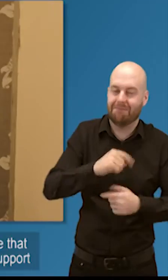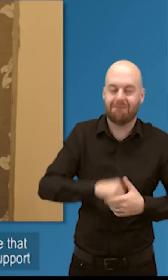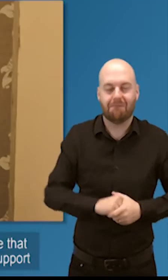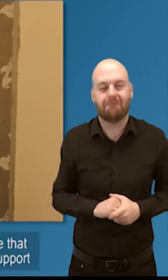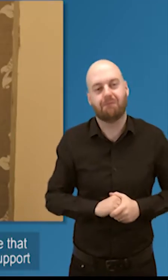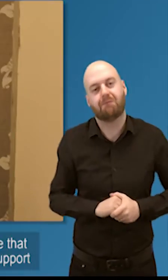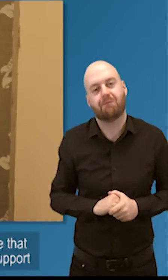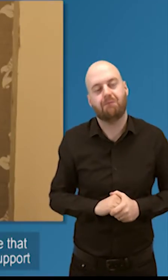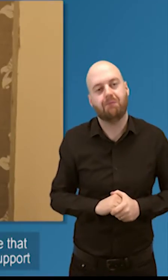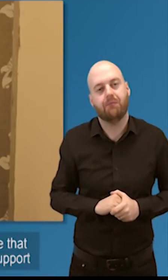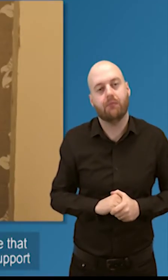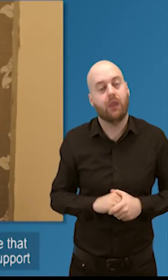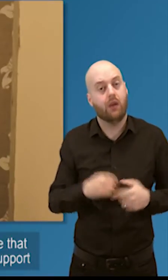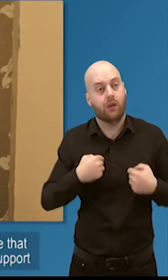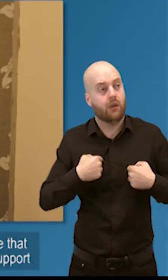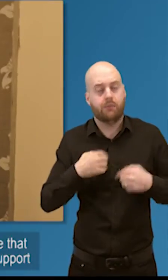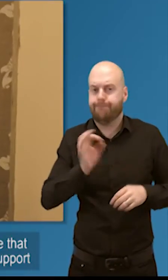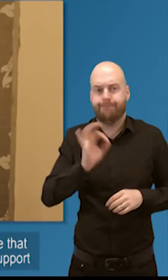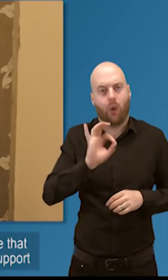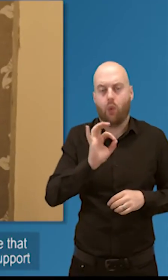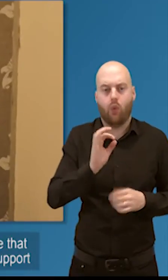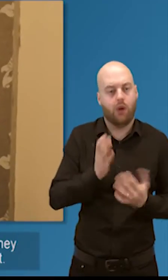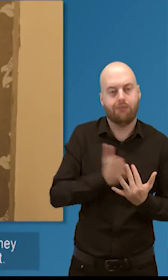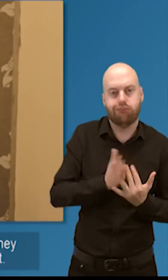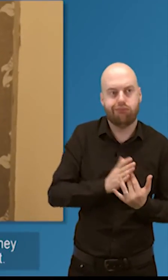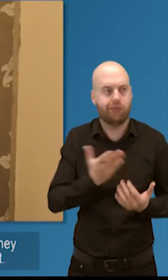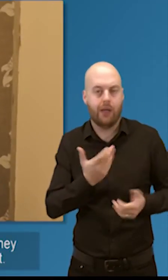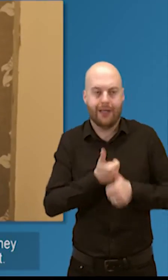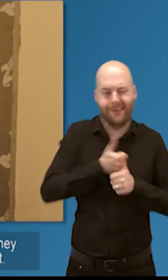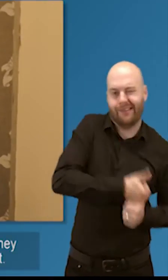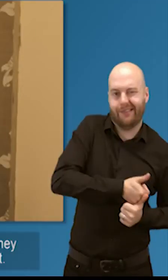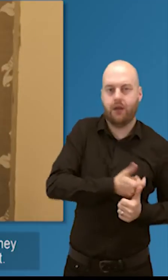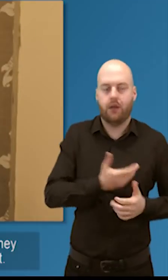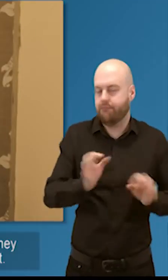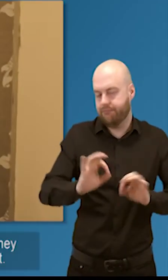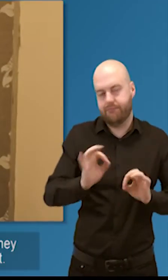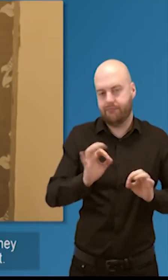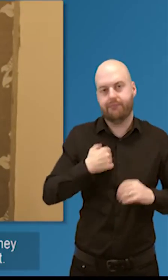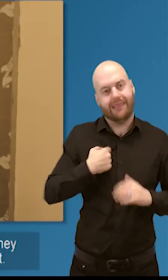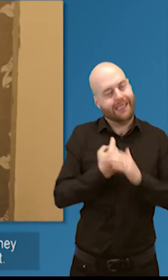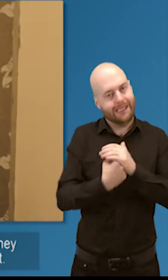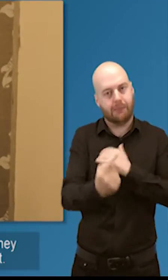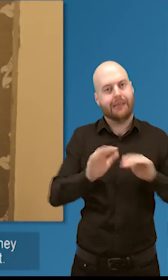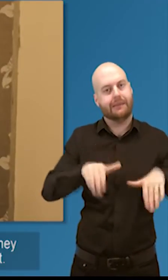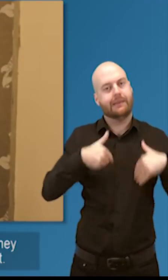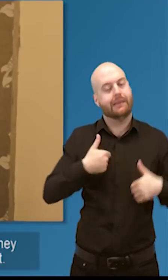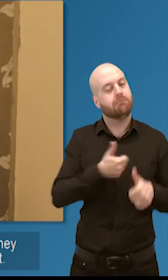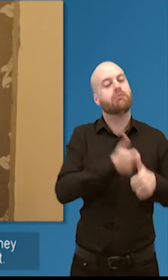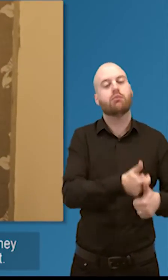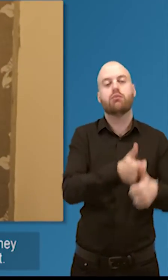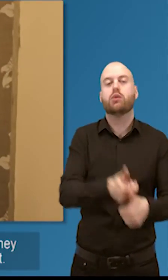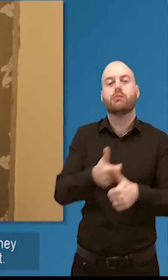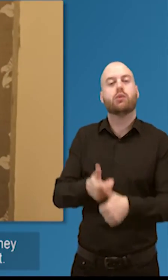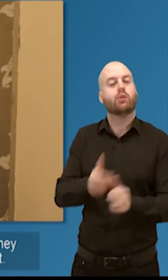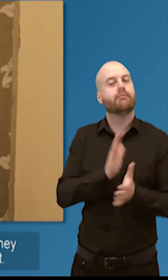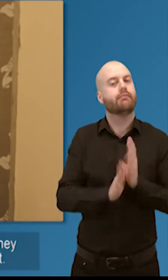we have that independence that enables us to do that. And we support charities, staff and trustees on their continuous journey to improvement